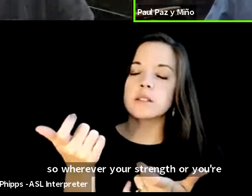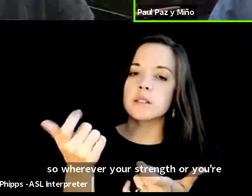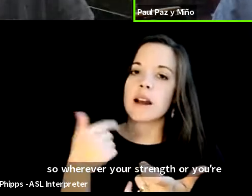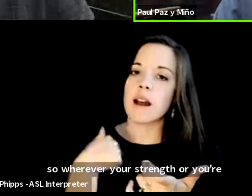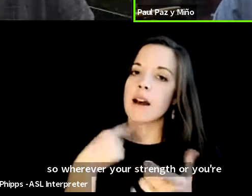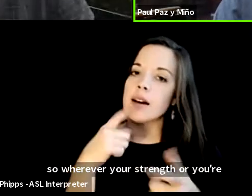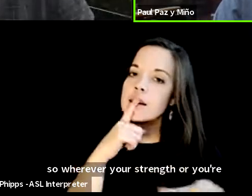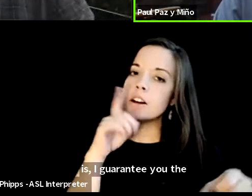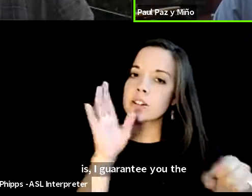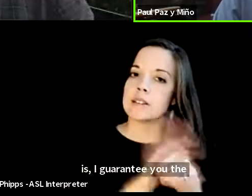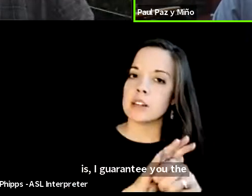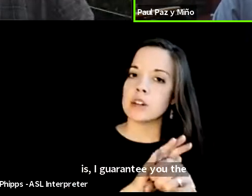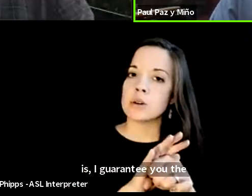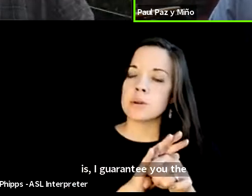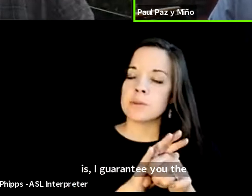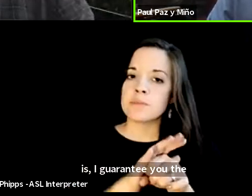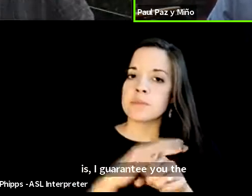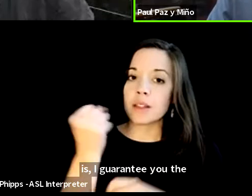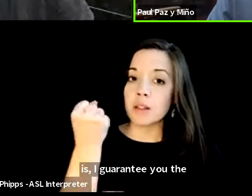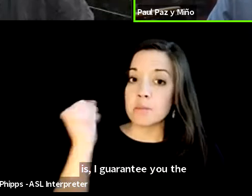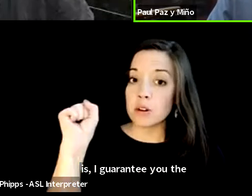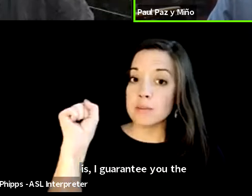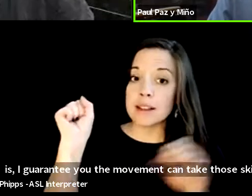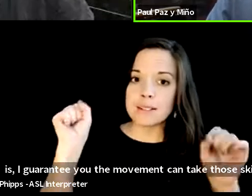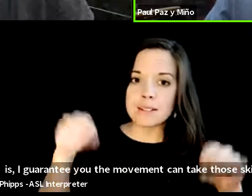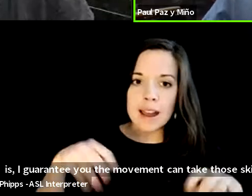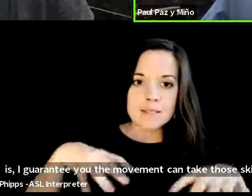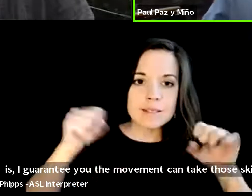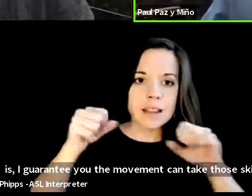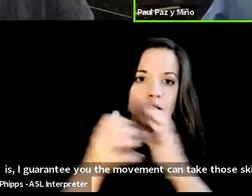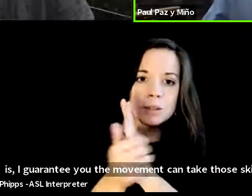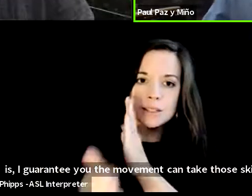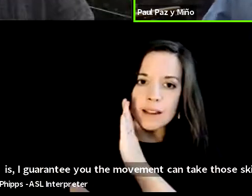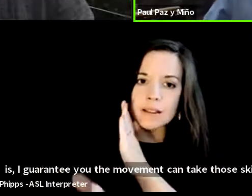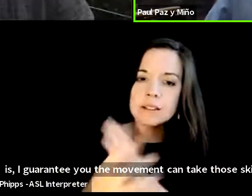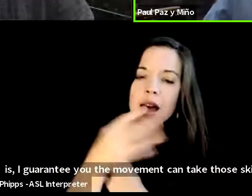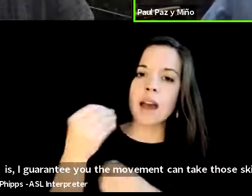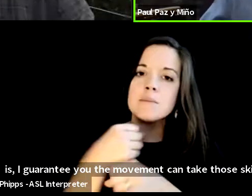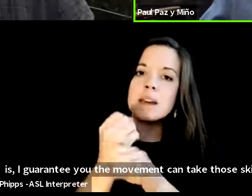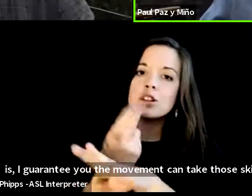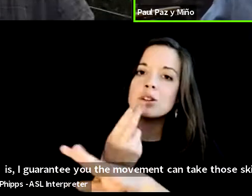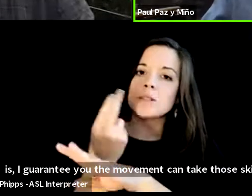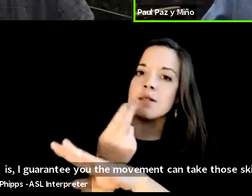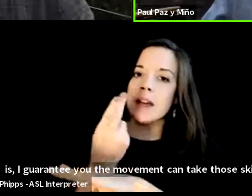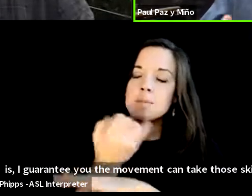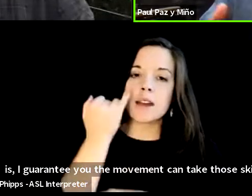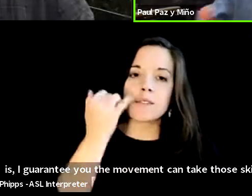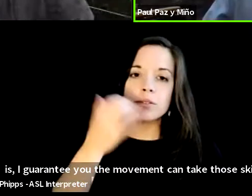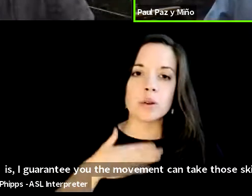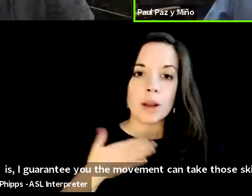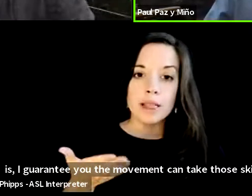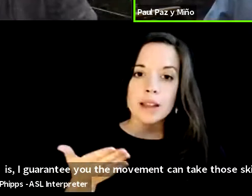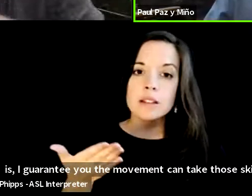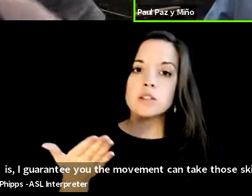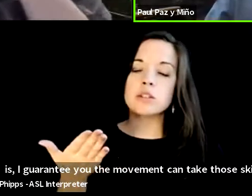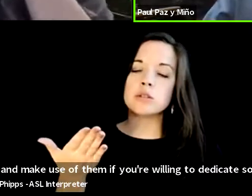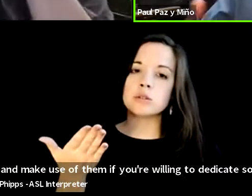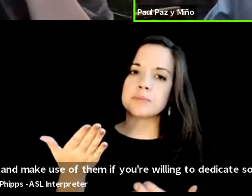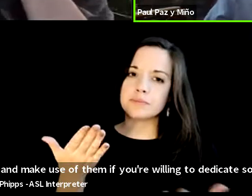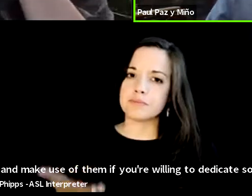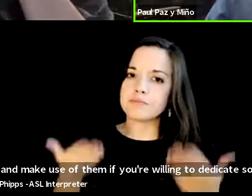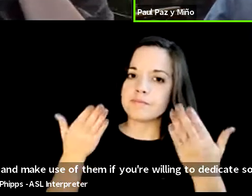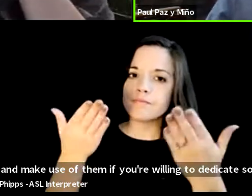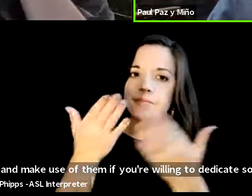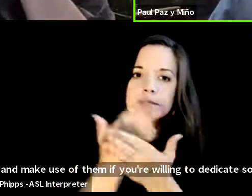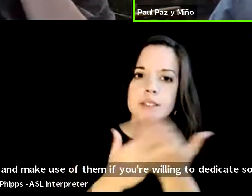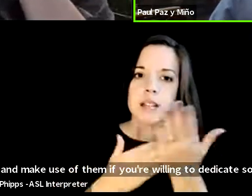you the movement can take those skills and make use of them if you're willing to dedicate some of your time